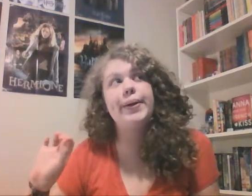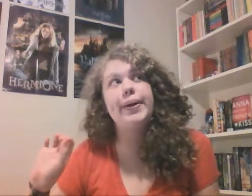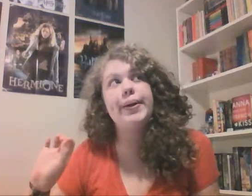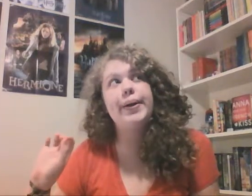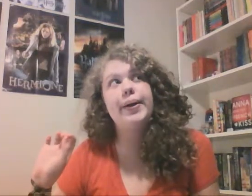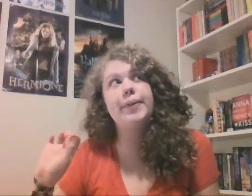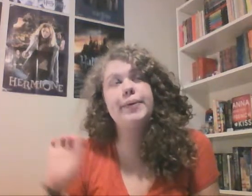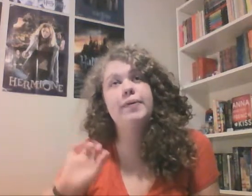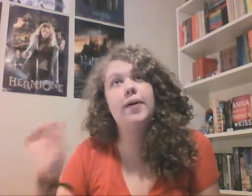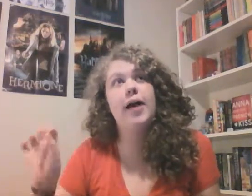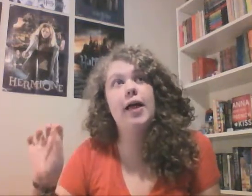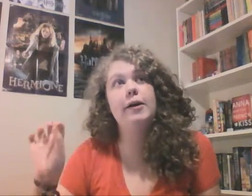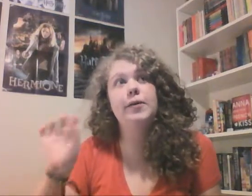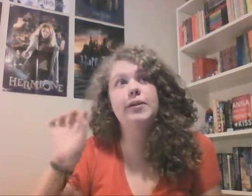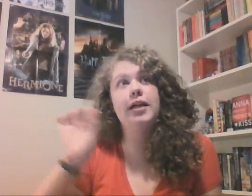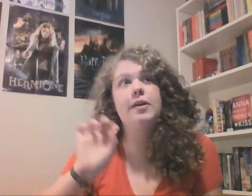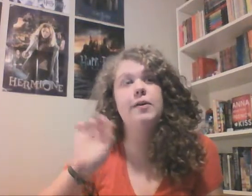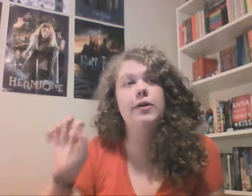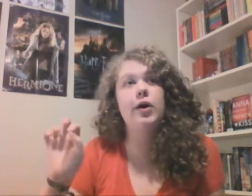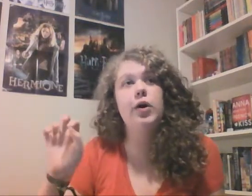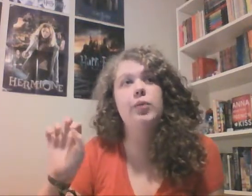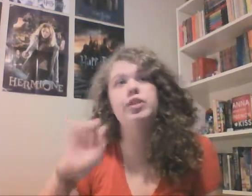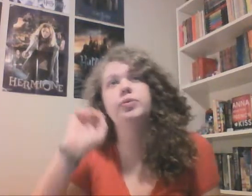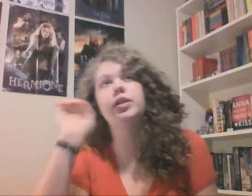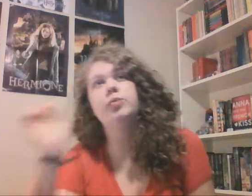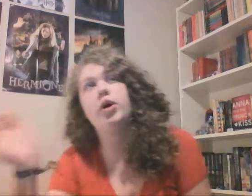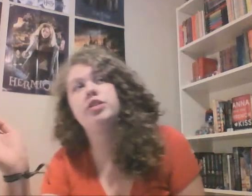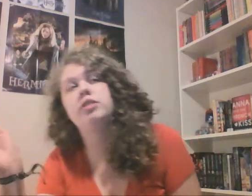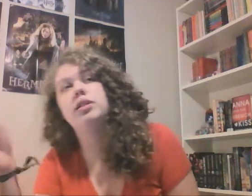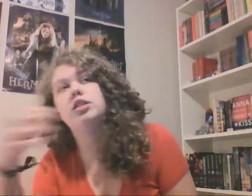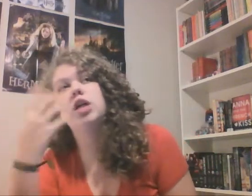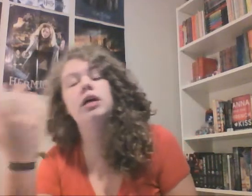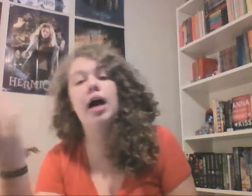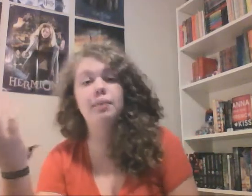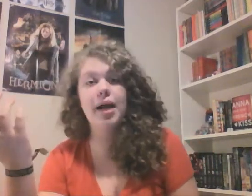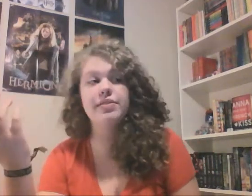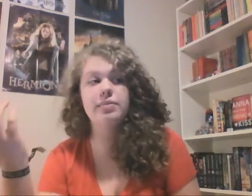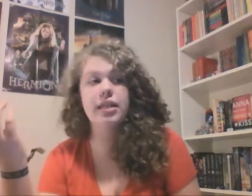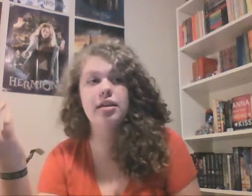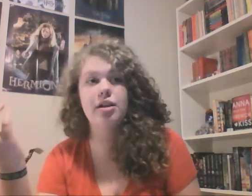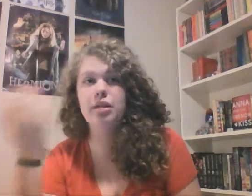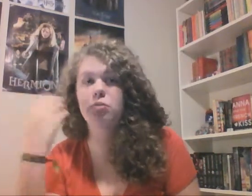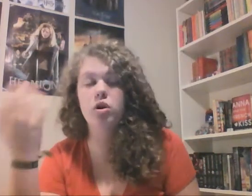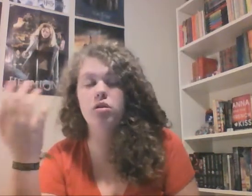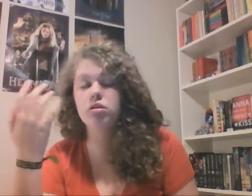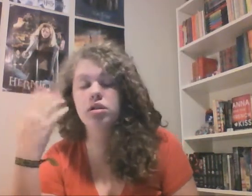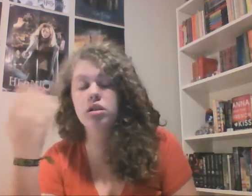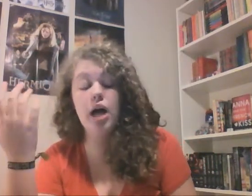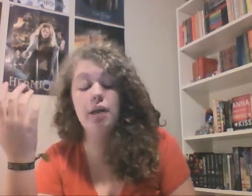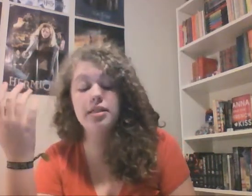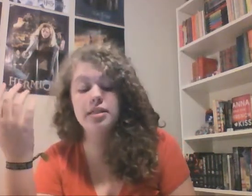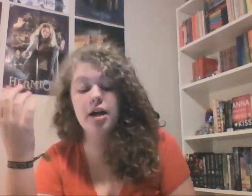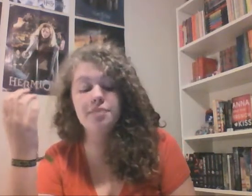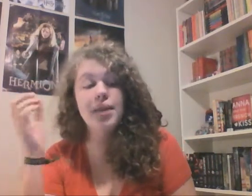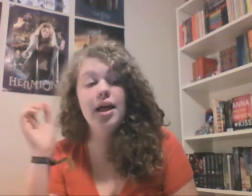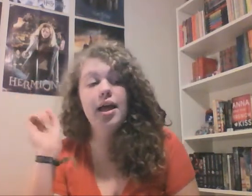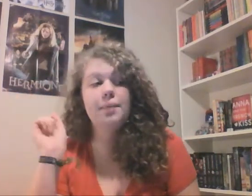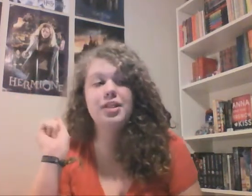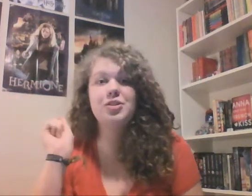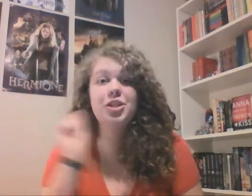But before Alec wouldn't let her go, but she really wanted to because she thought it might have something in there about the mortal cup and stuff. But so she